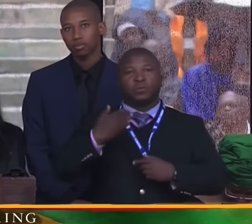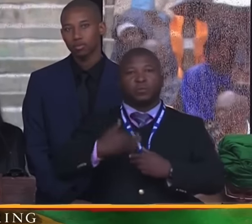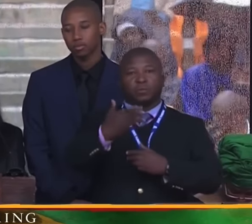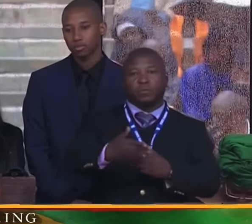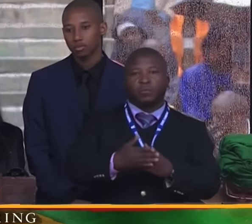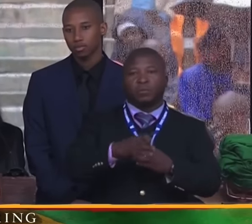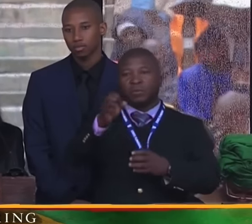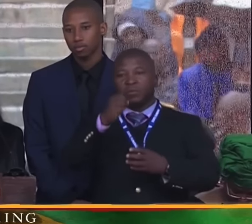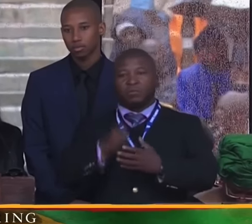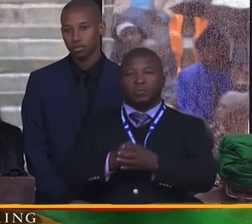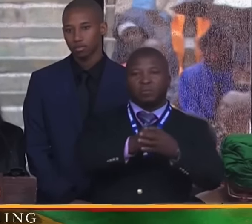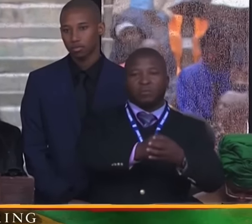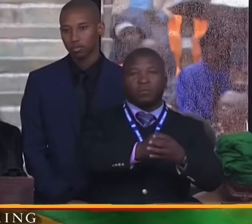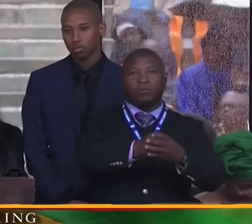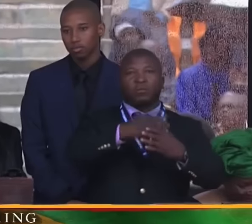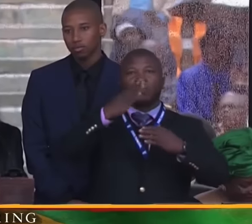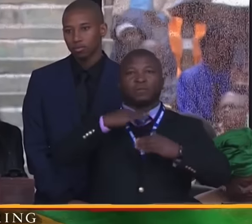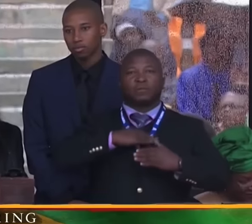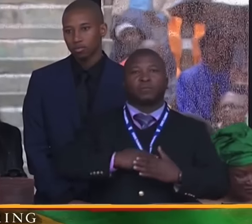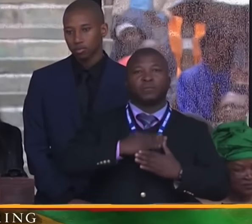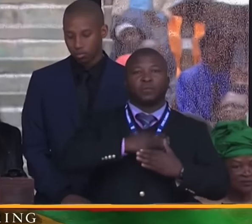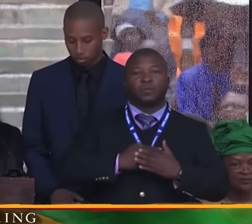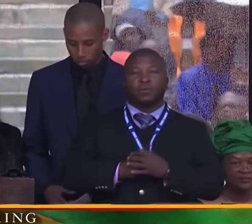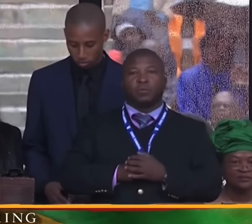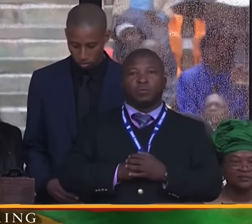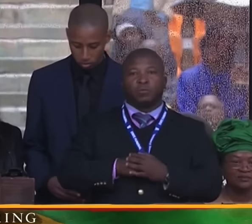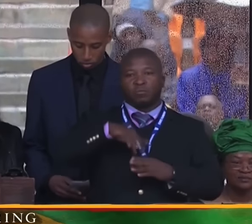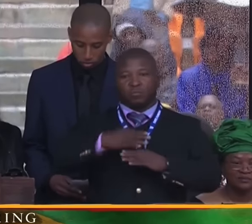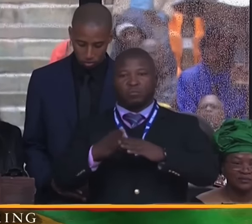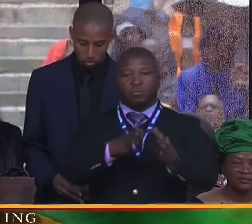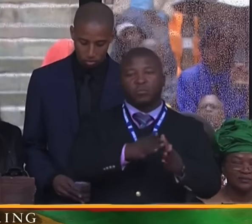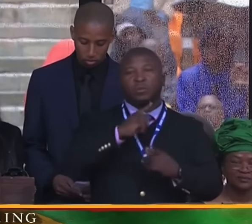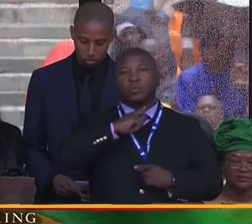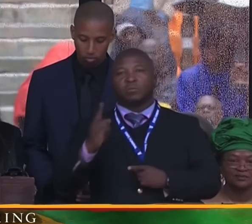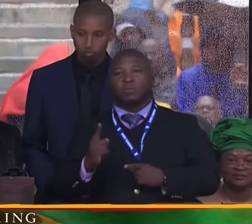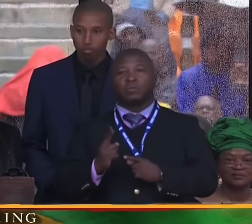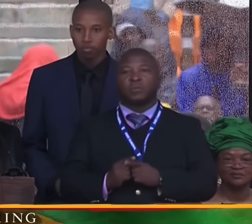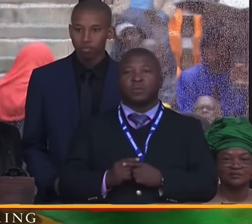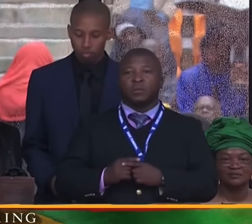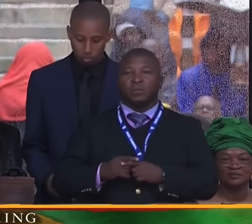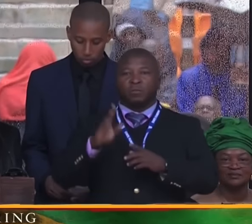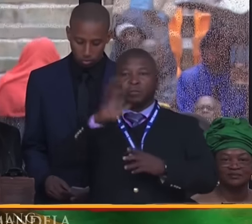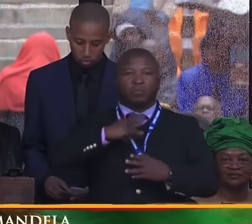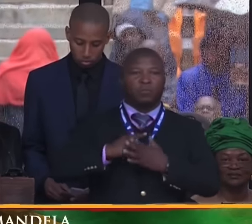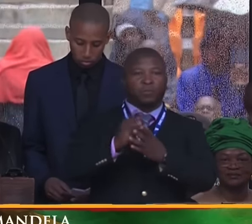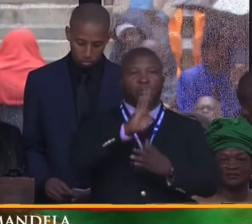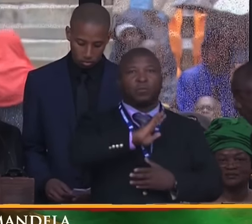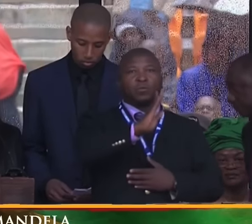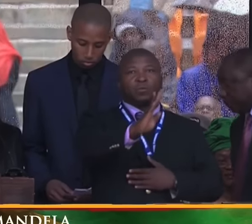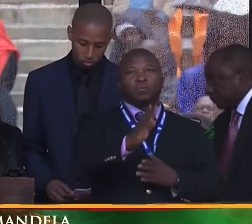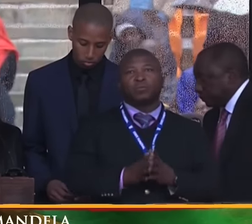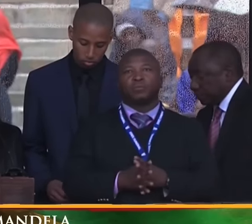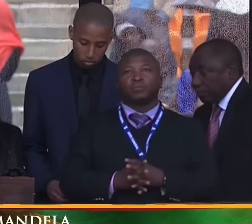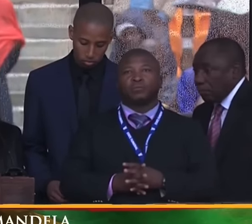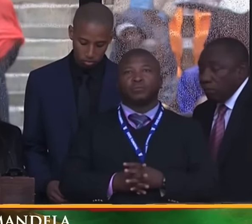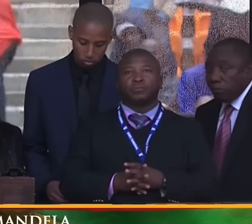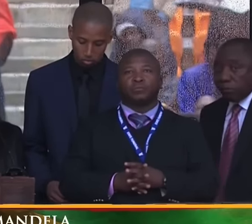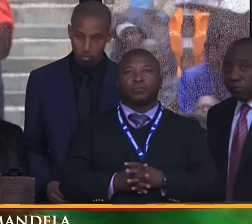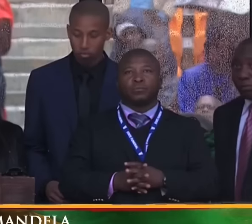prove and on and on. To support, I would please to say, from me to you.